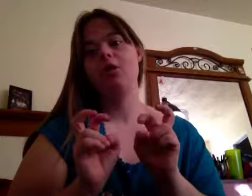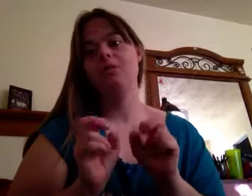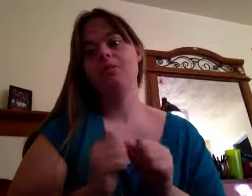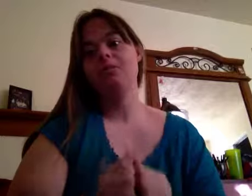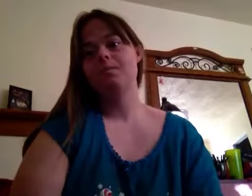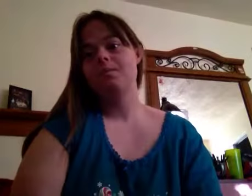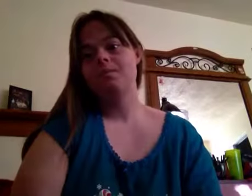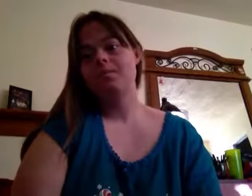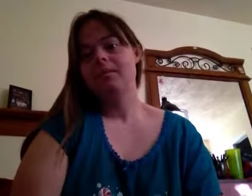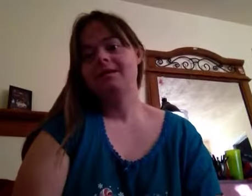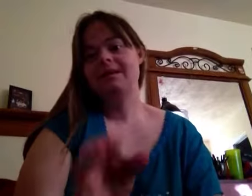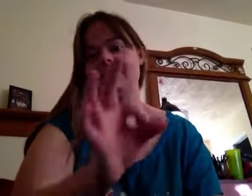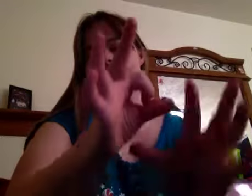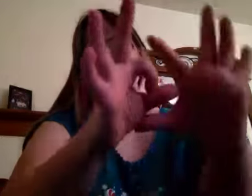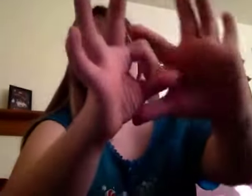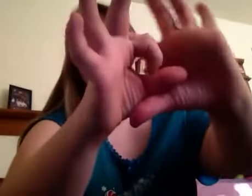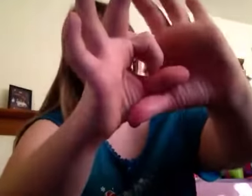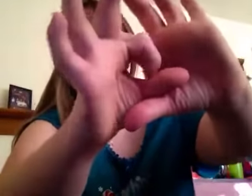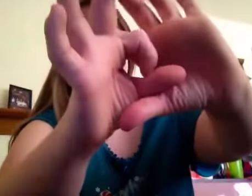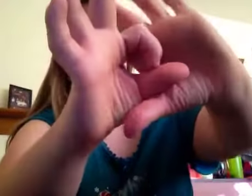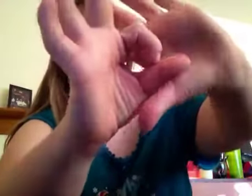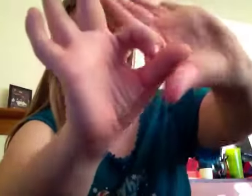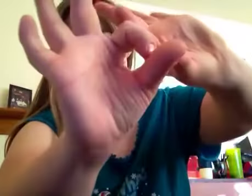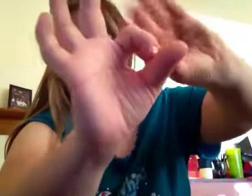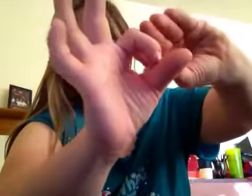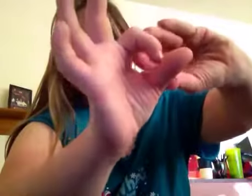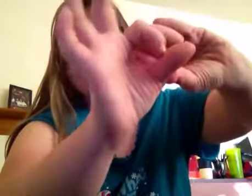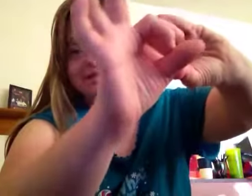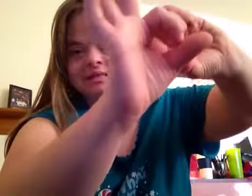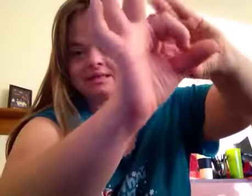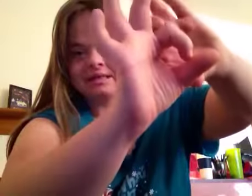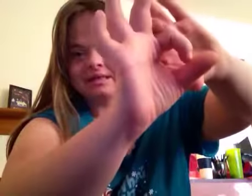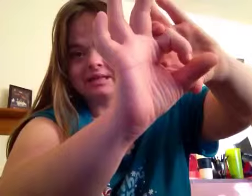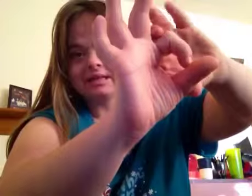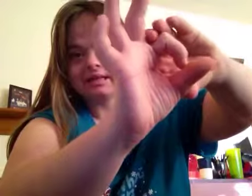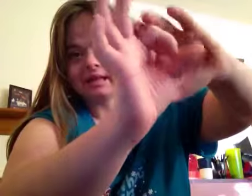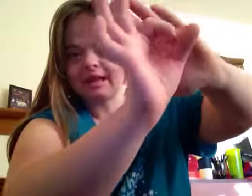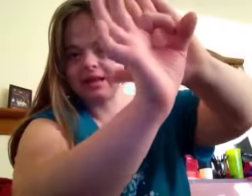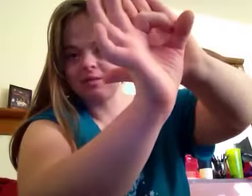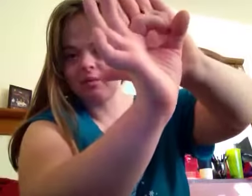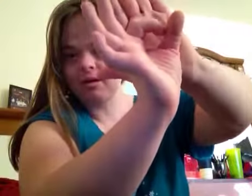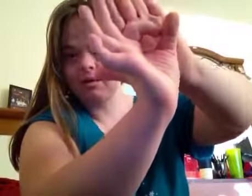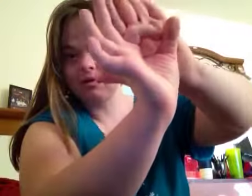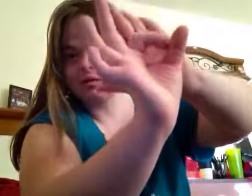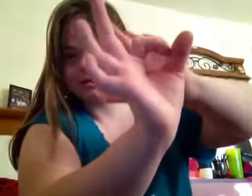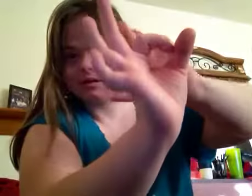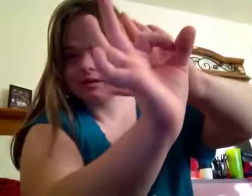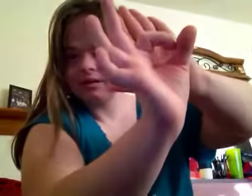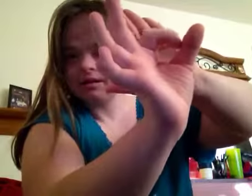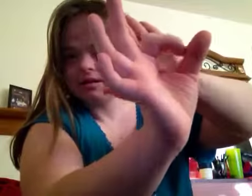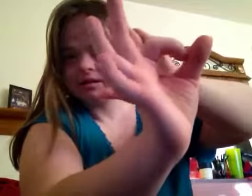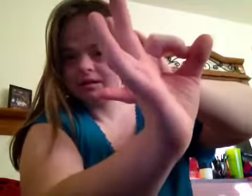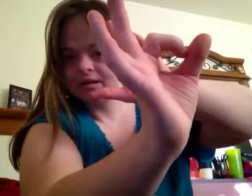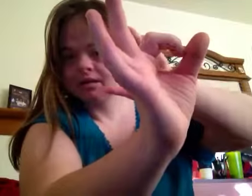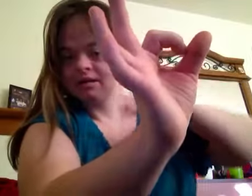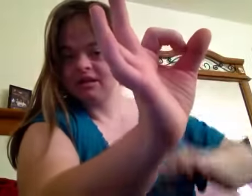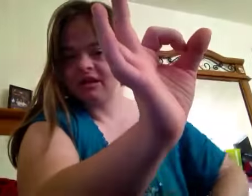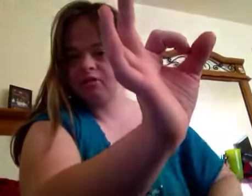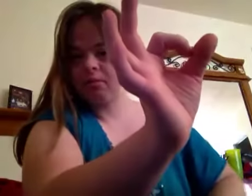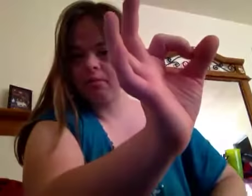It's like little tiny rubber bands. Like that small. It's like rubber